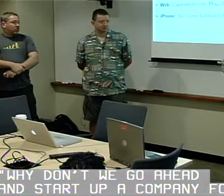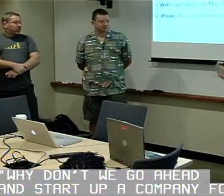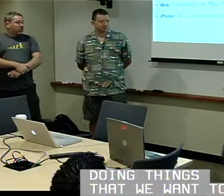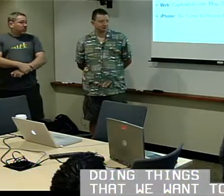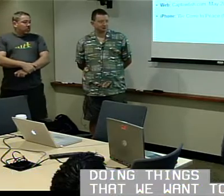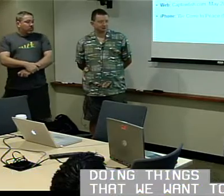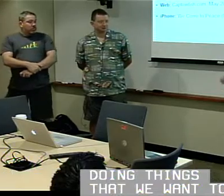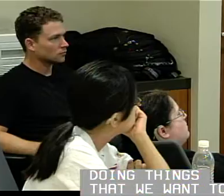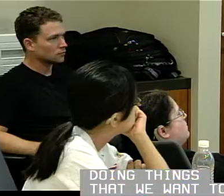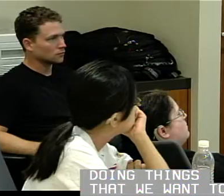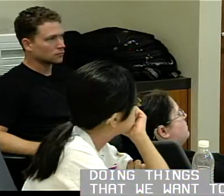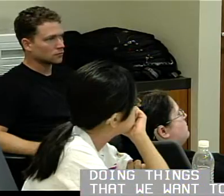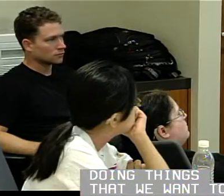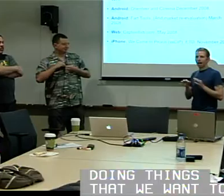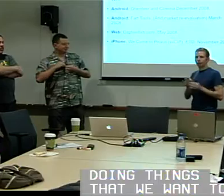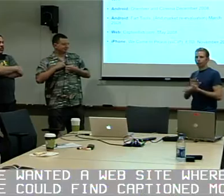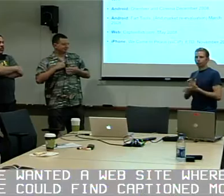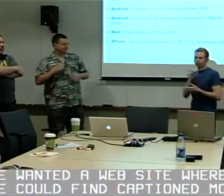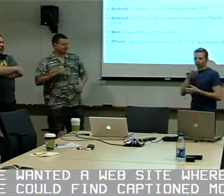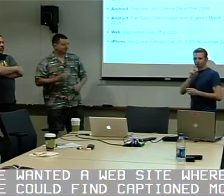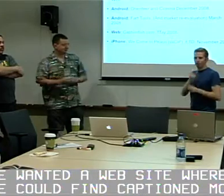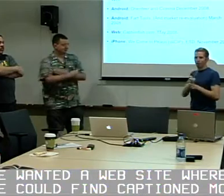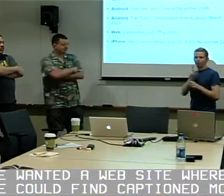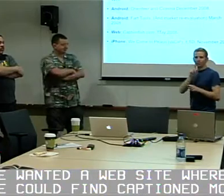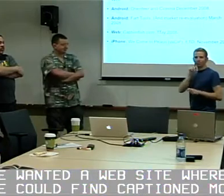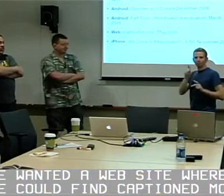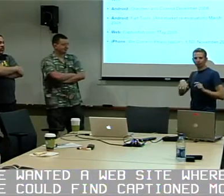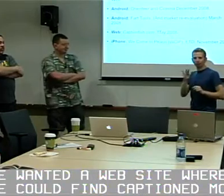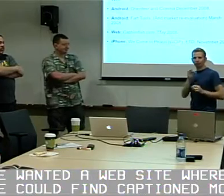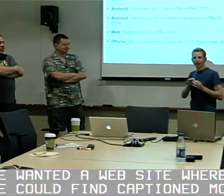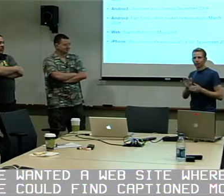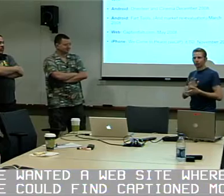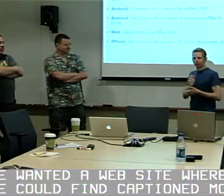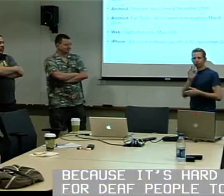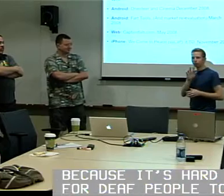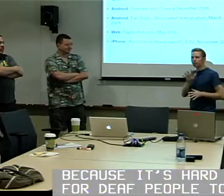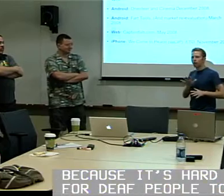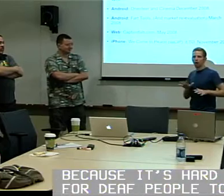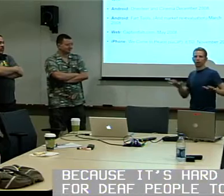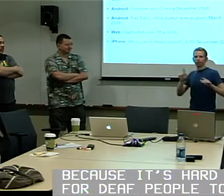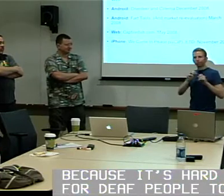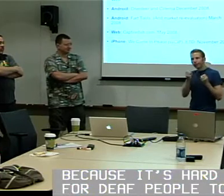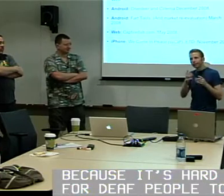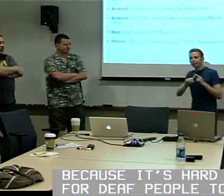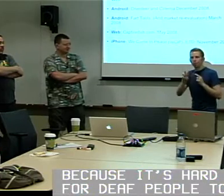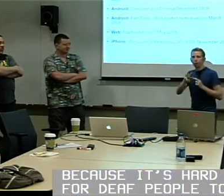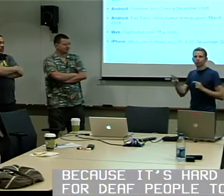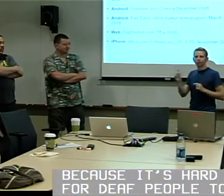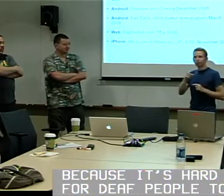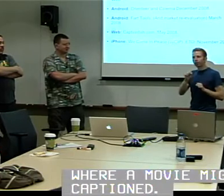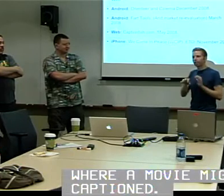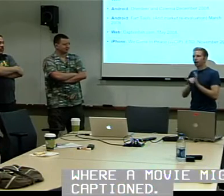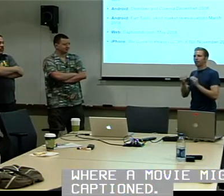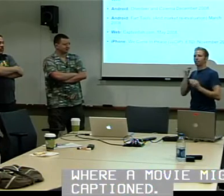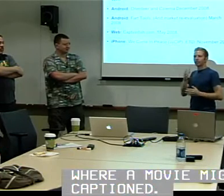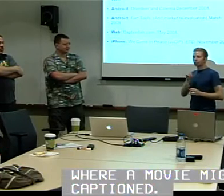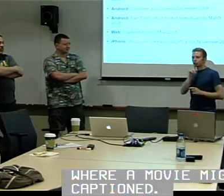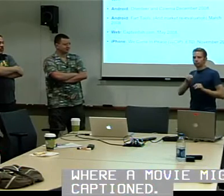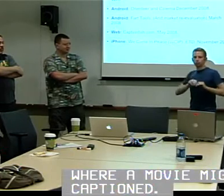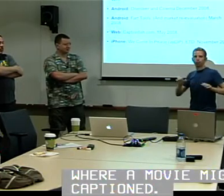doing things that we want to do. We wanted a website where we could find captioned movies, because it's hard for Deaf people to find where a